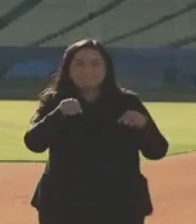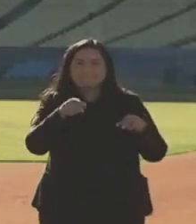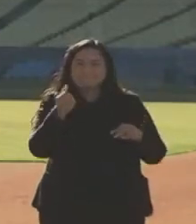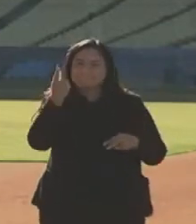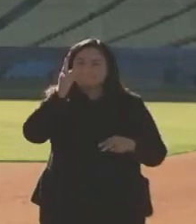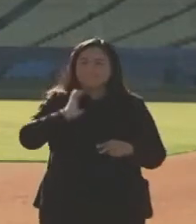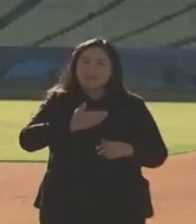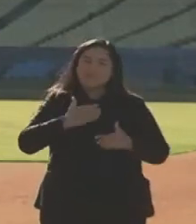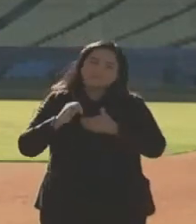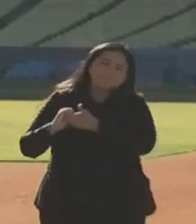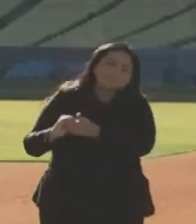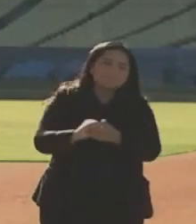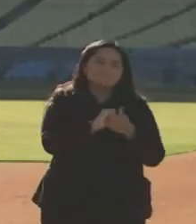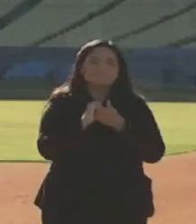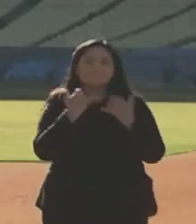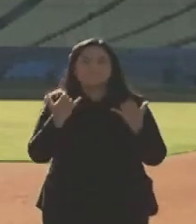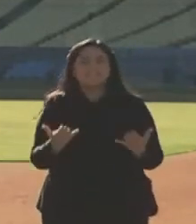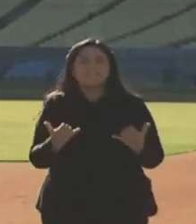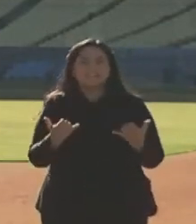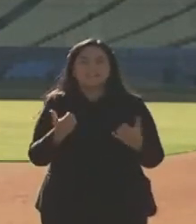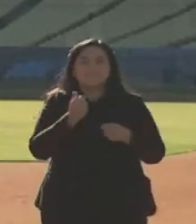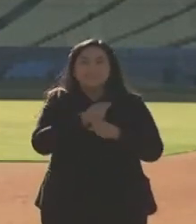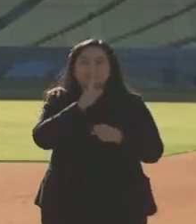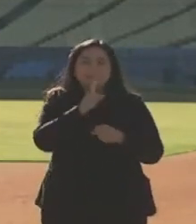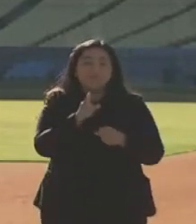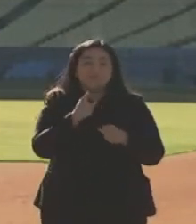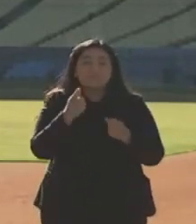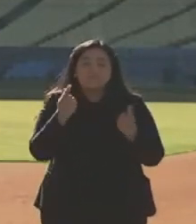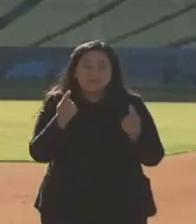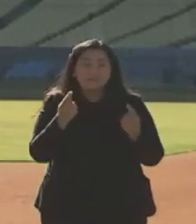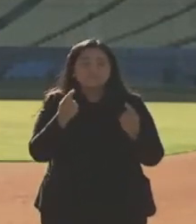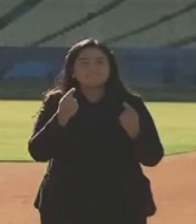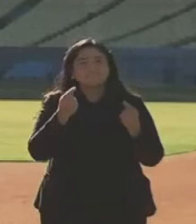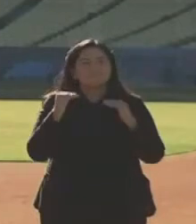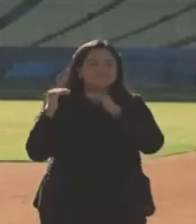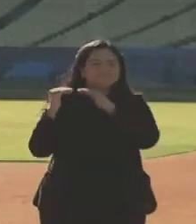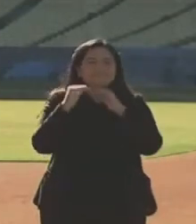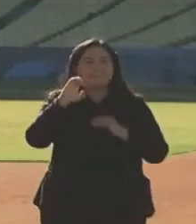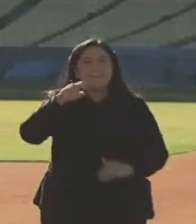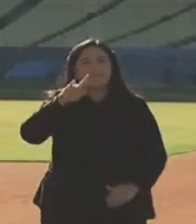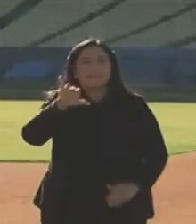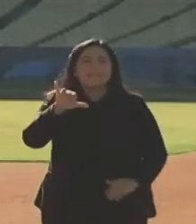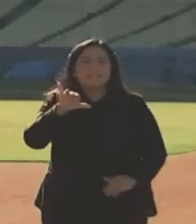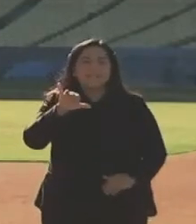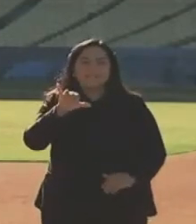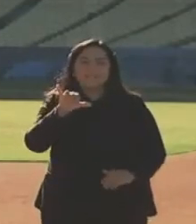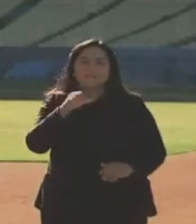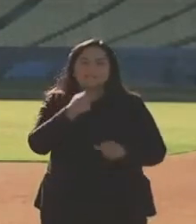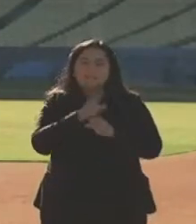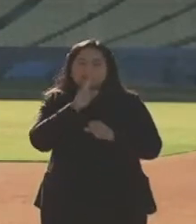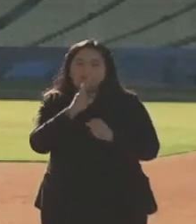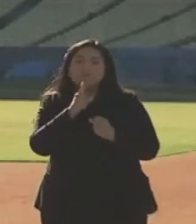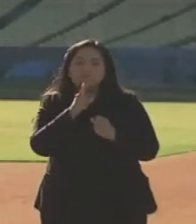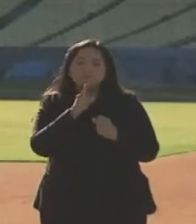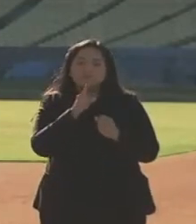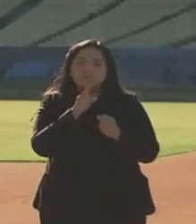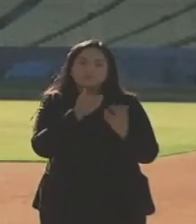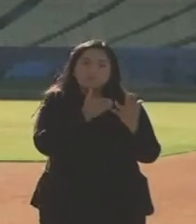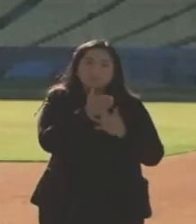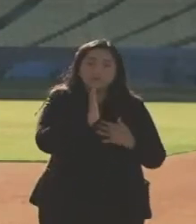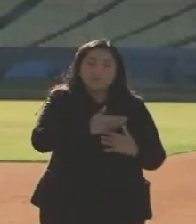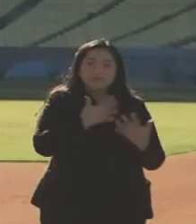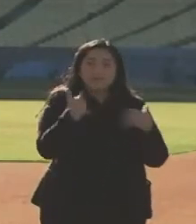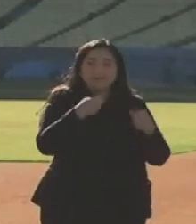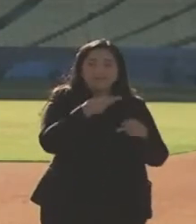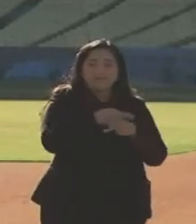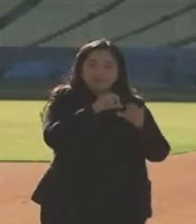collaboratively to make sure that equity is distributed through our healthcare system. It's something that he